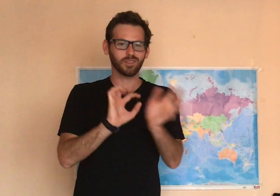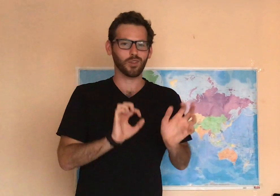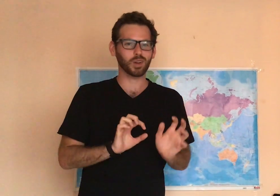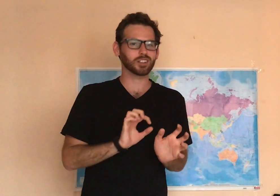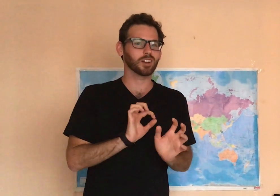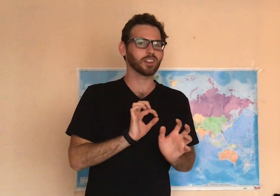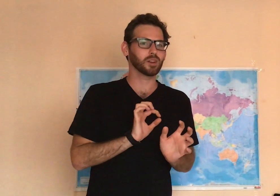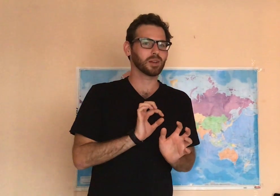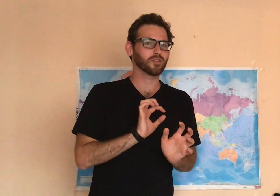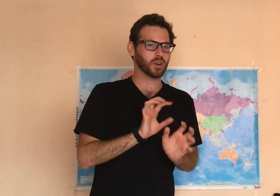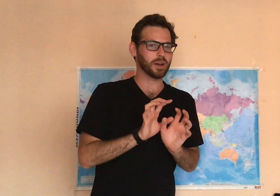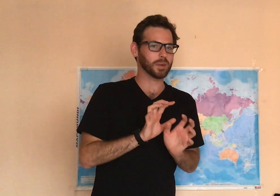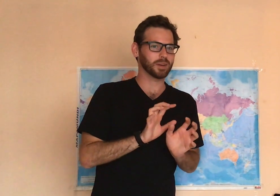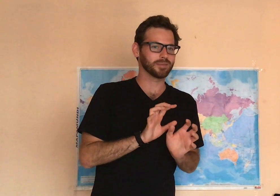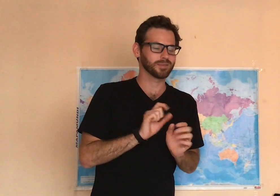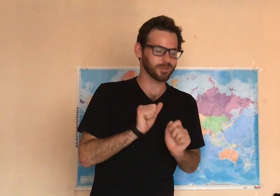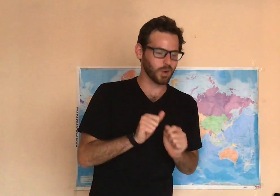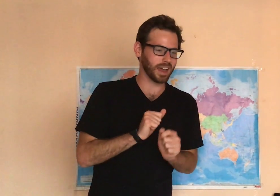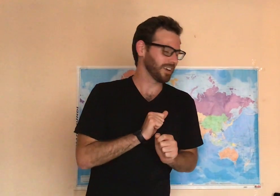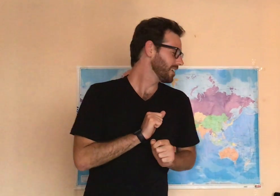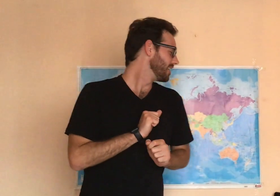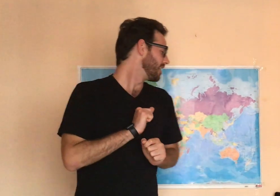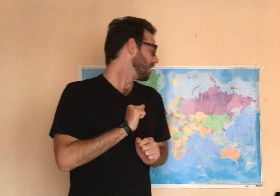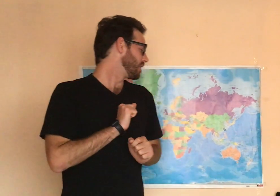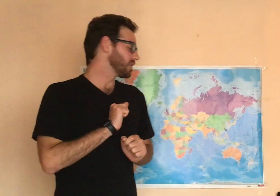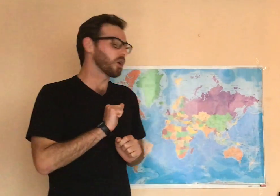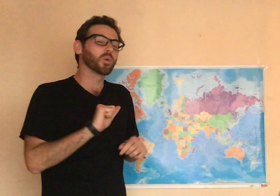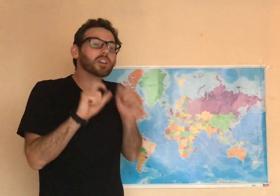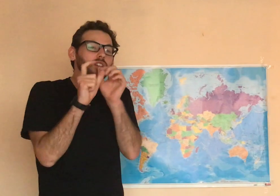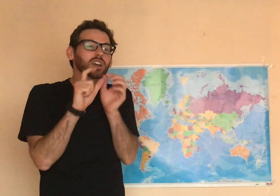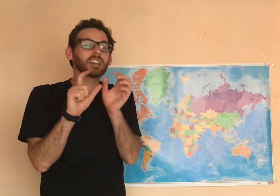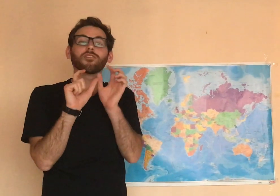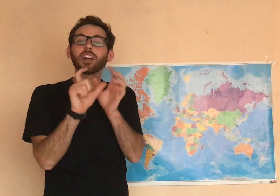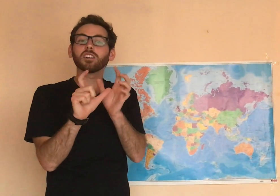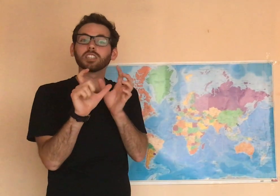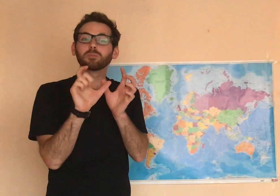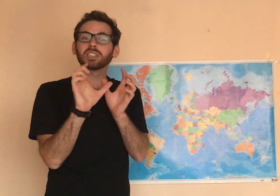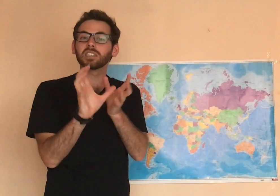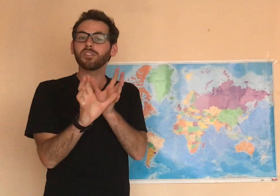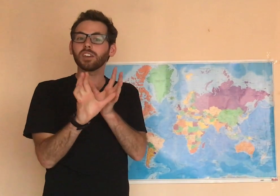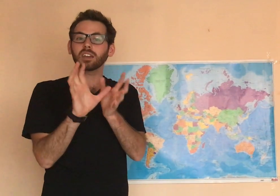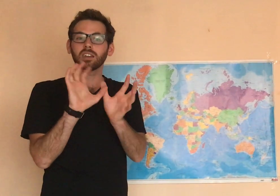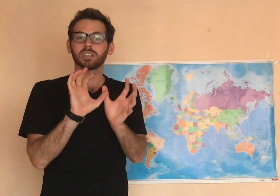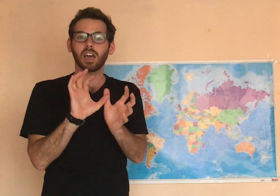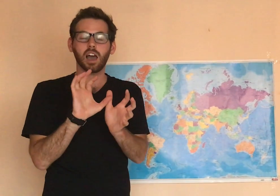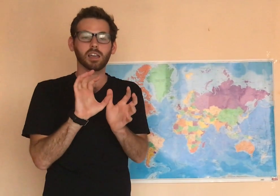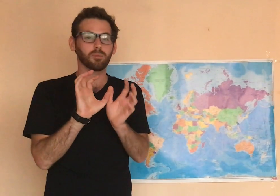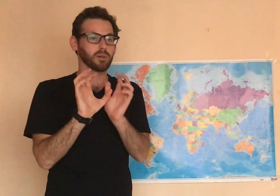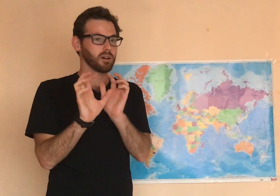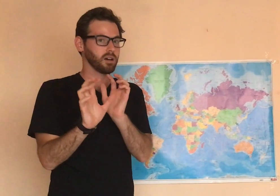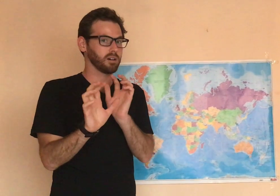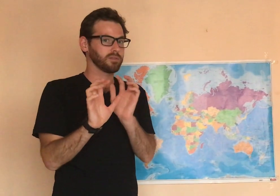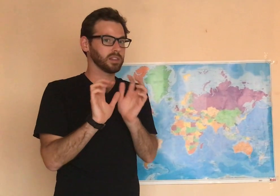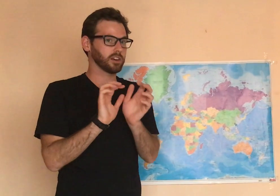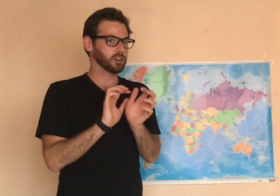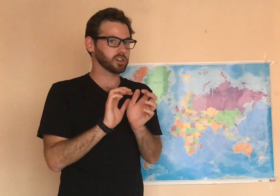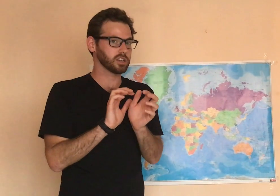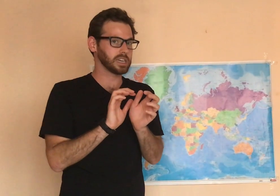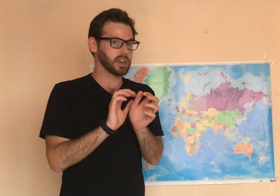focus on a little bit of grammar. Okay, so we're going to look at a very specific type of literature today.